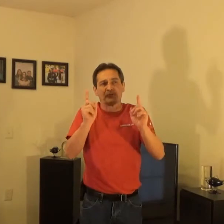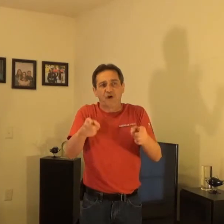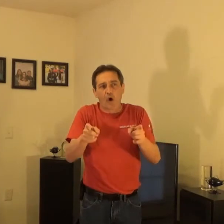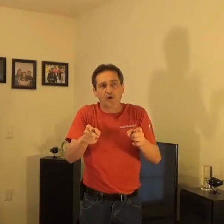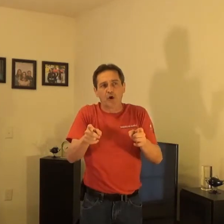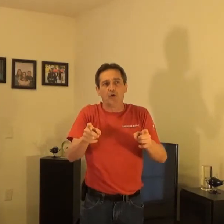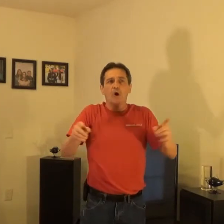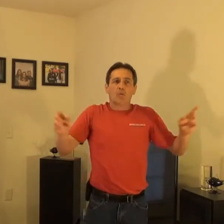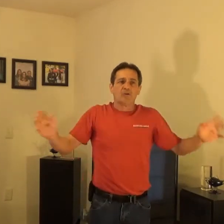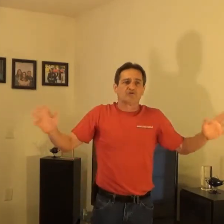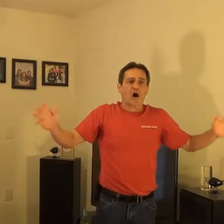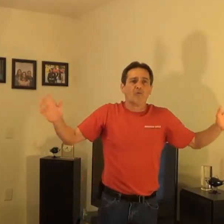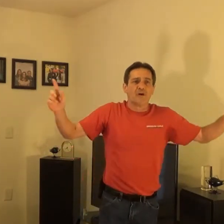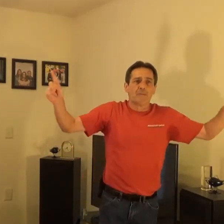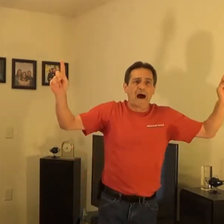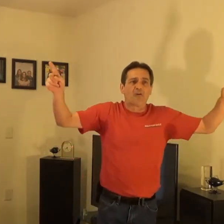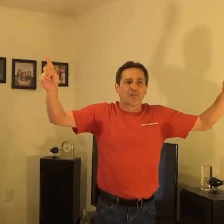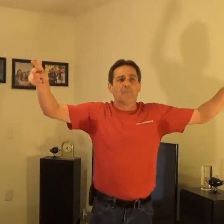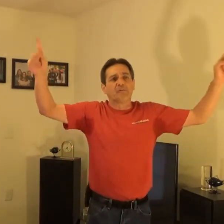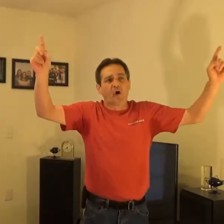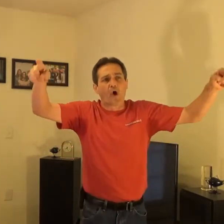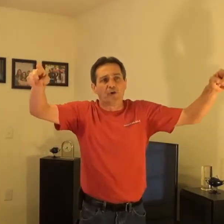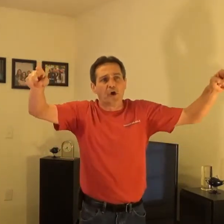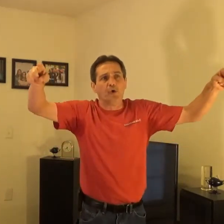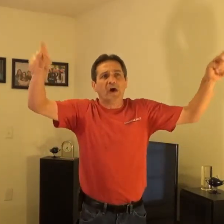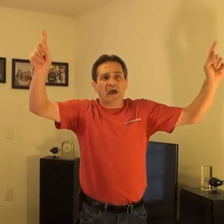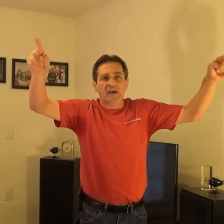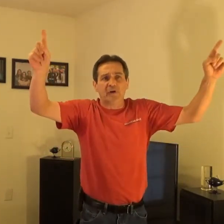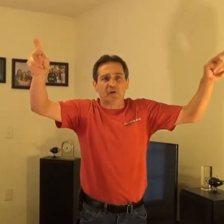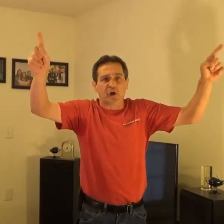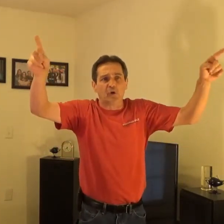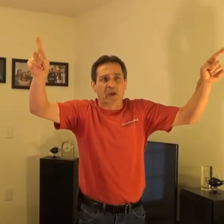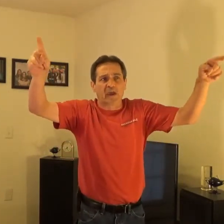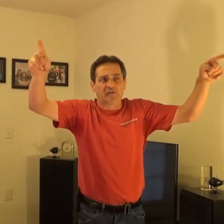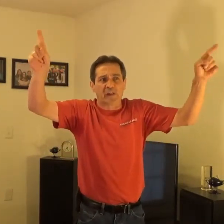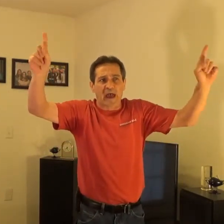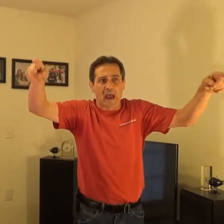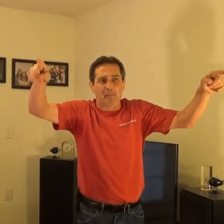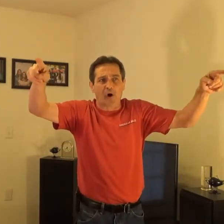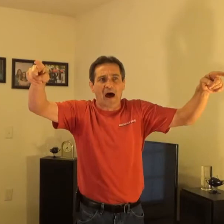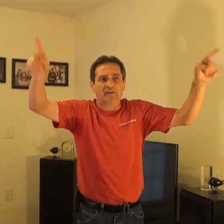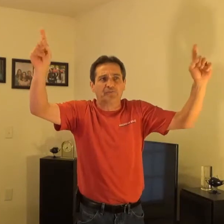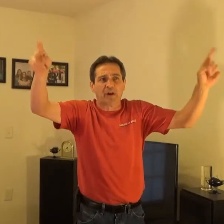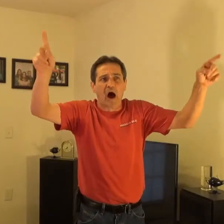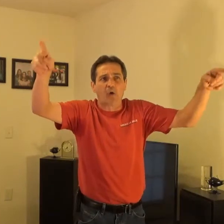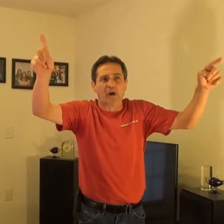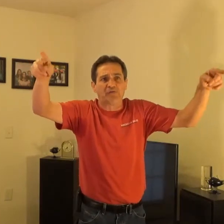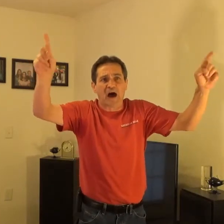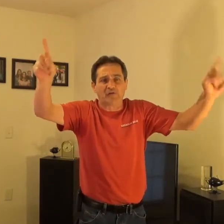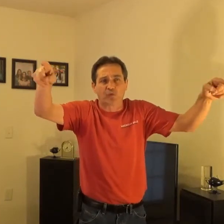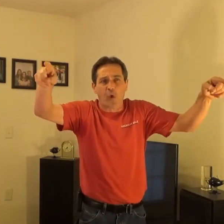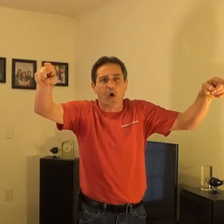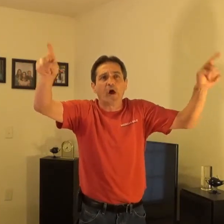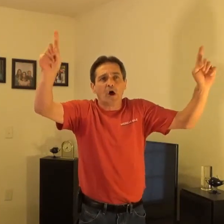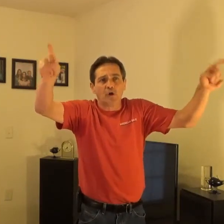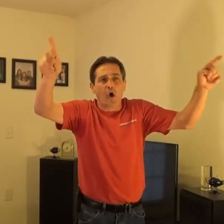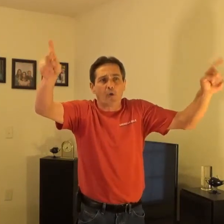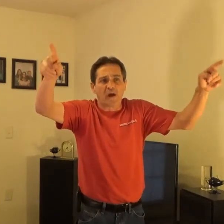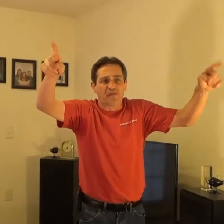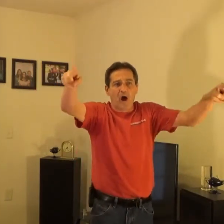before you, which drove their mouth from before you, even the two kings of the Amorites, but not with thy sword, nor with the